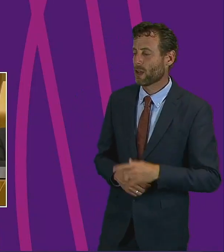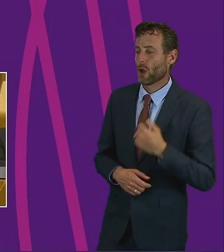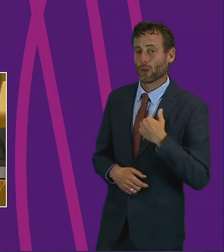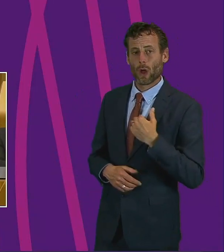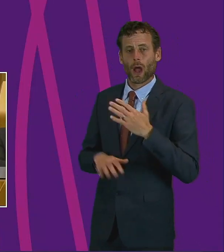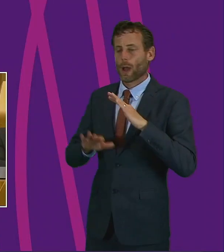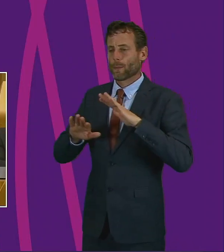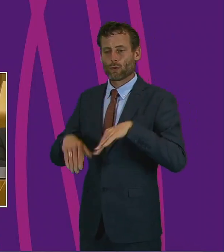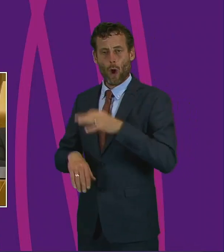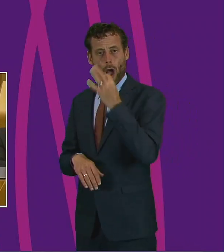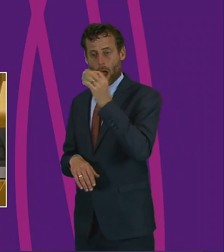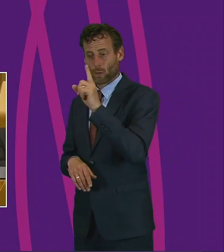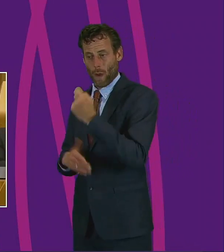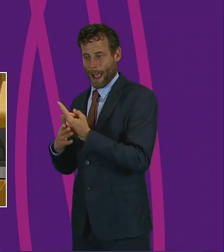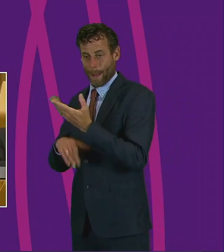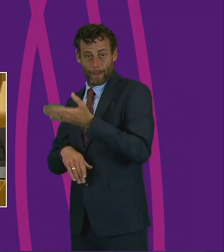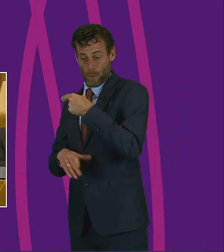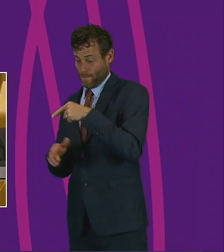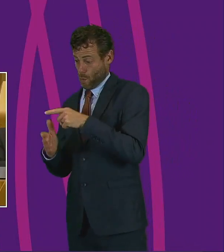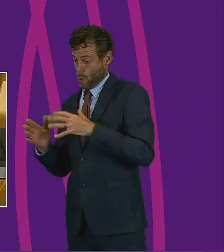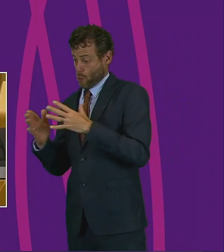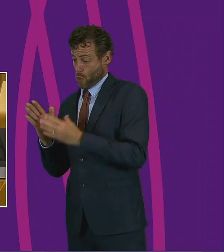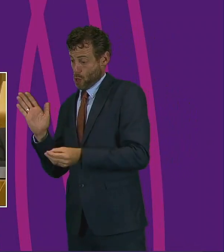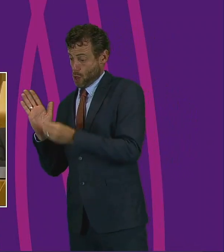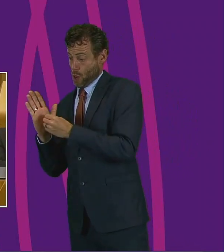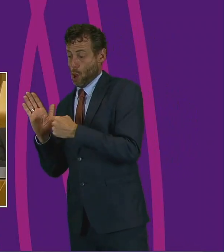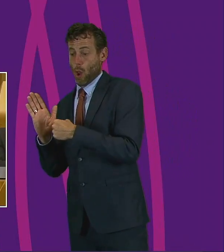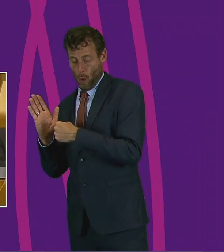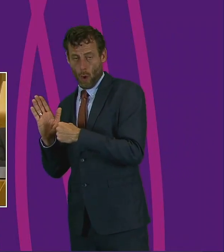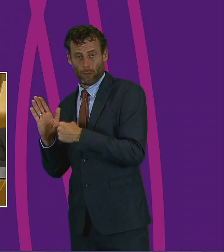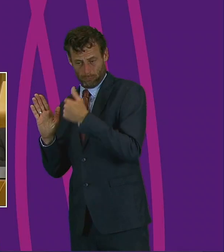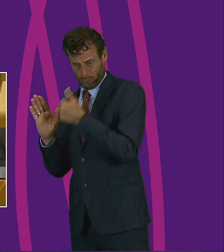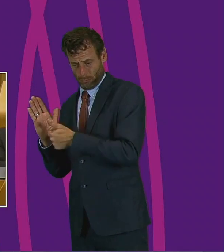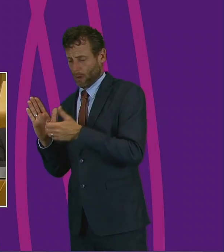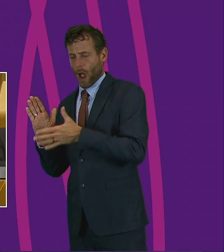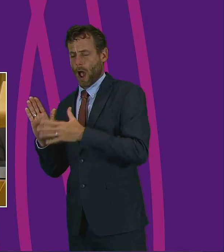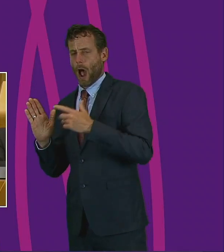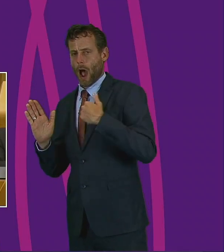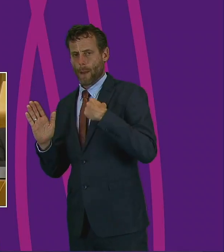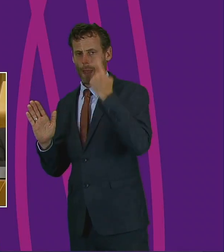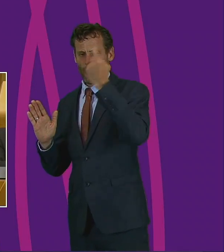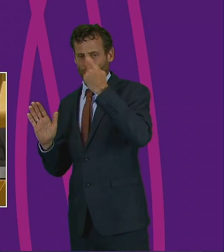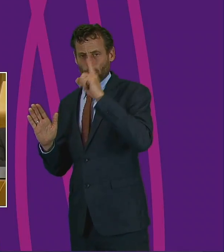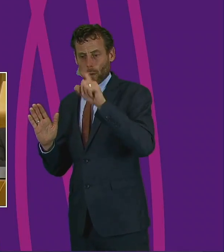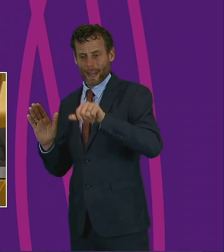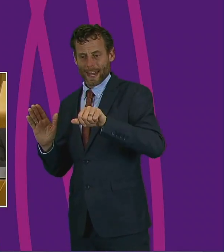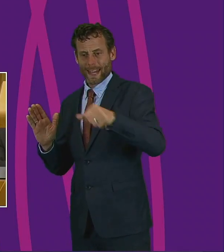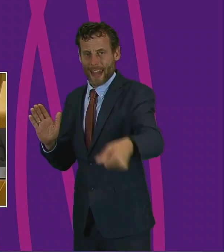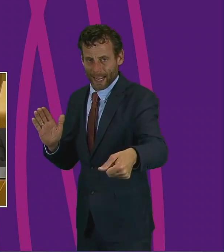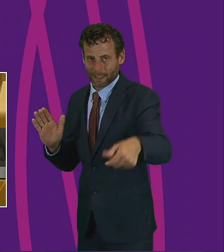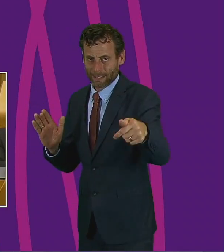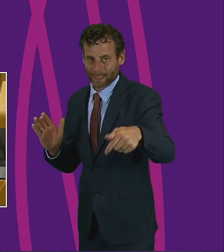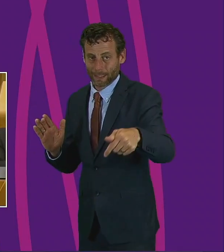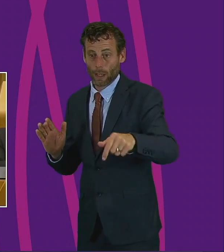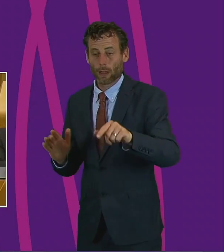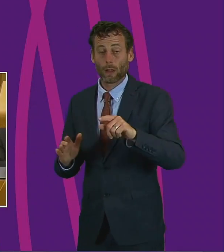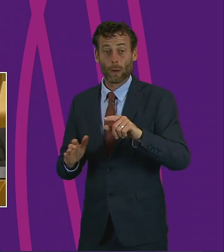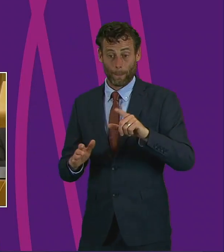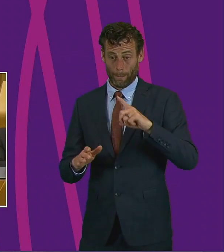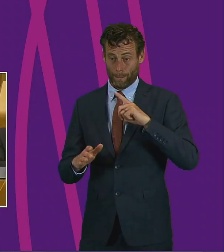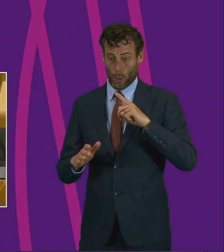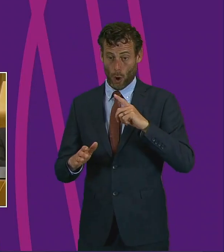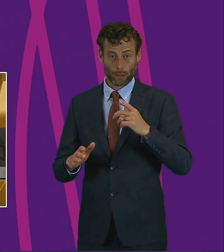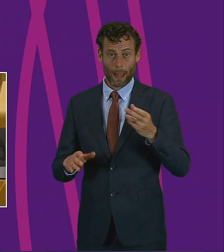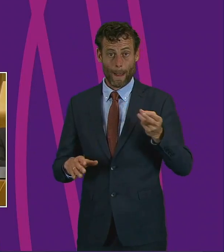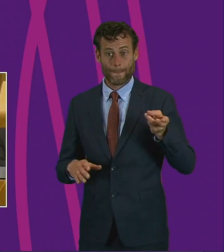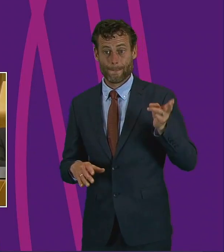next to prevent a perfect storm of housing insecurity in a few months. Presiding officer, I conclude by commending